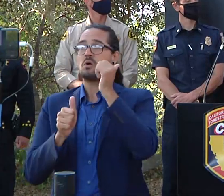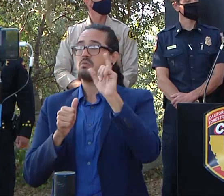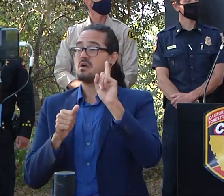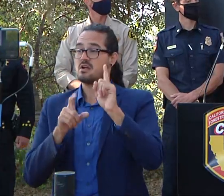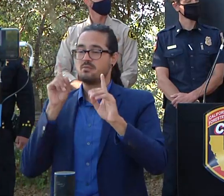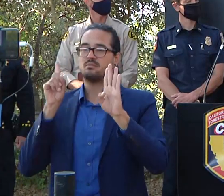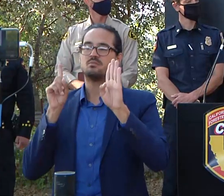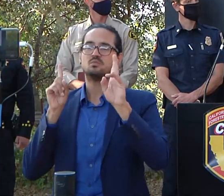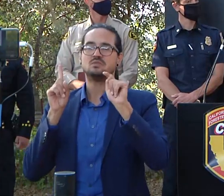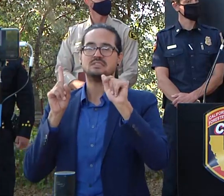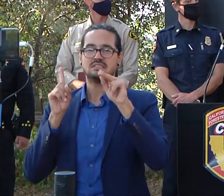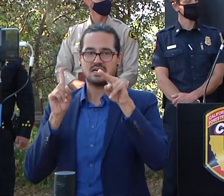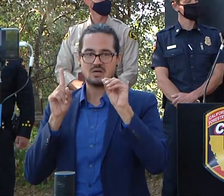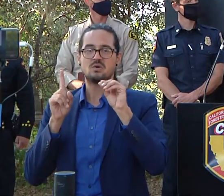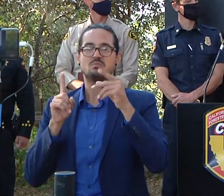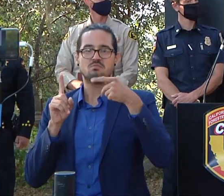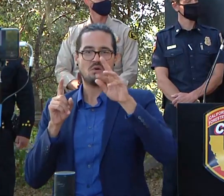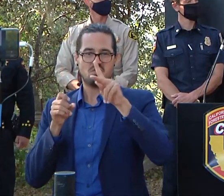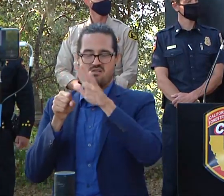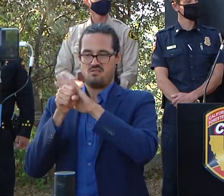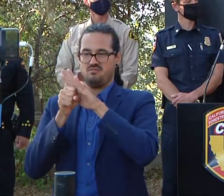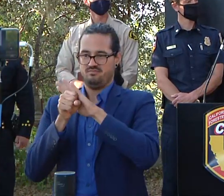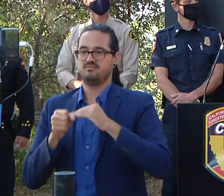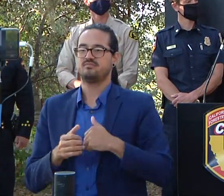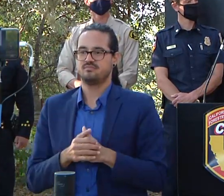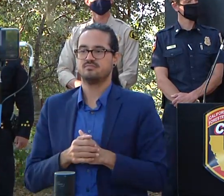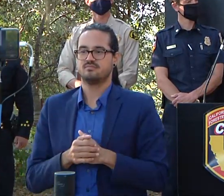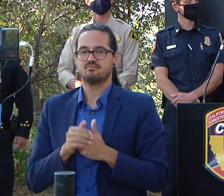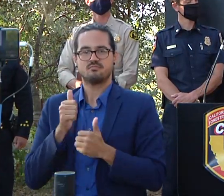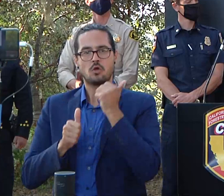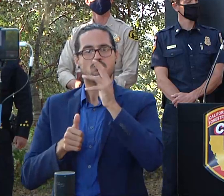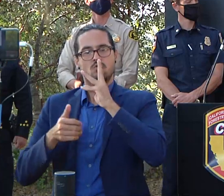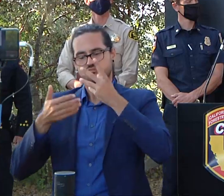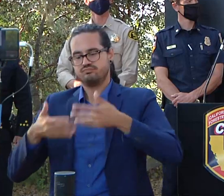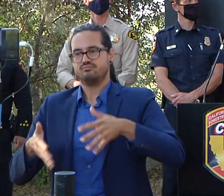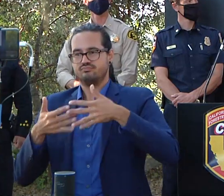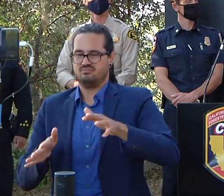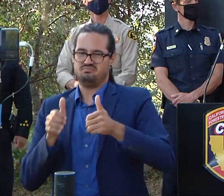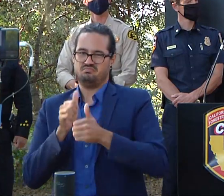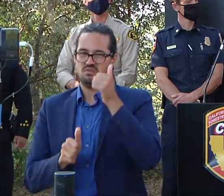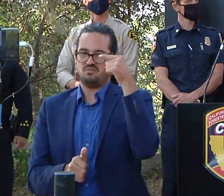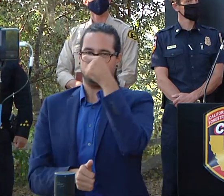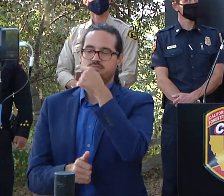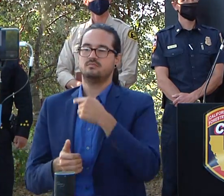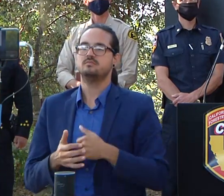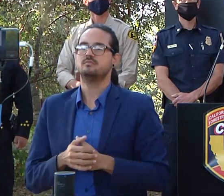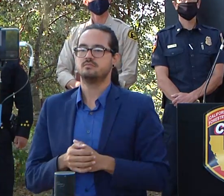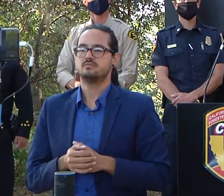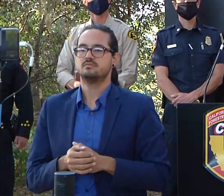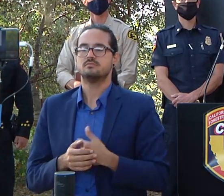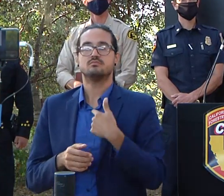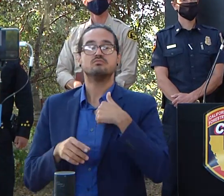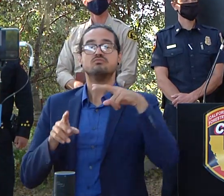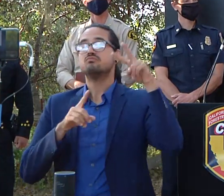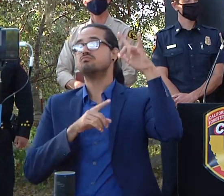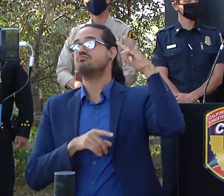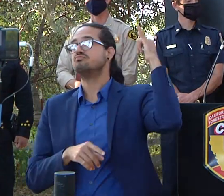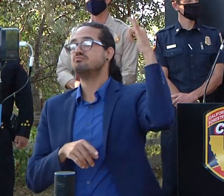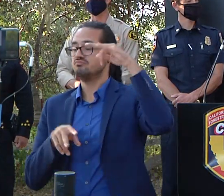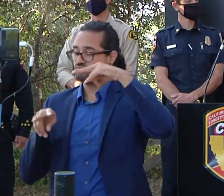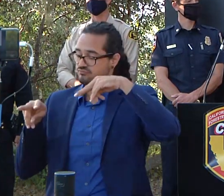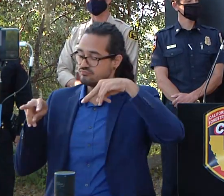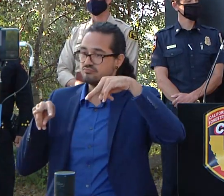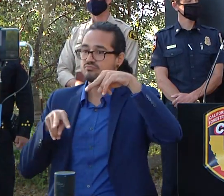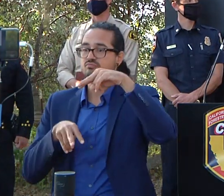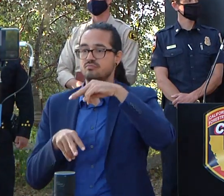the uh majority of the water droppings been today uh when i was up on my recon saw them actively working they were dumping all kinds of water